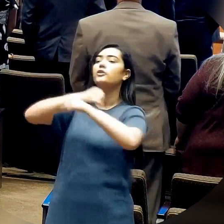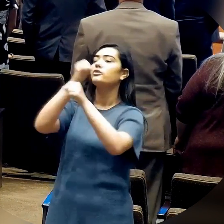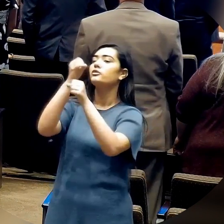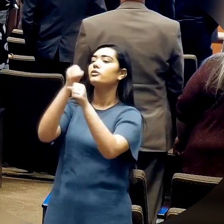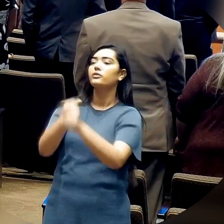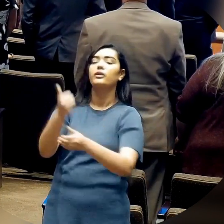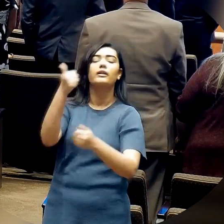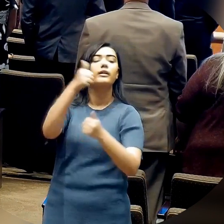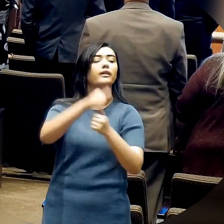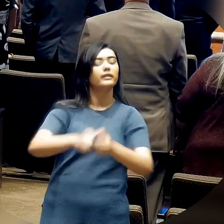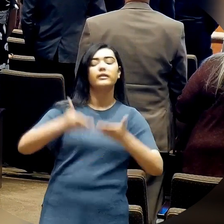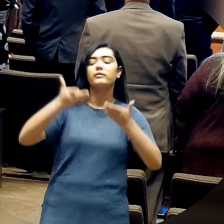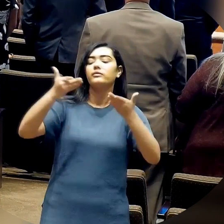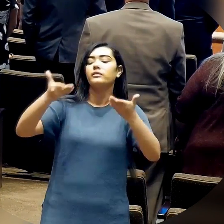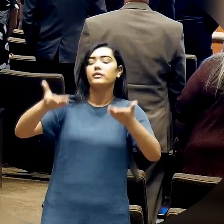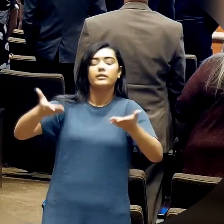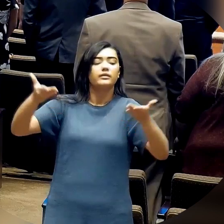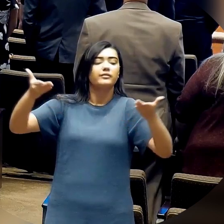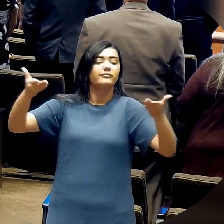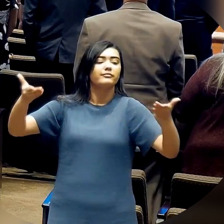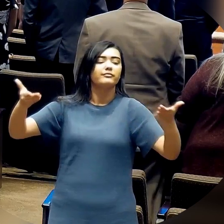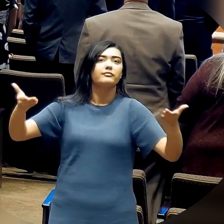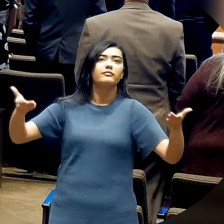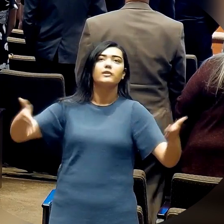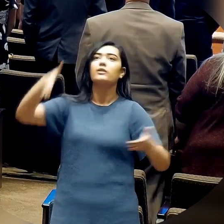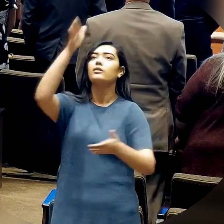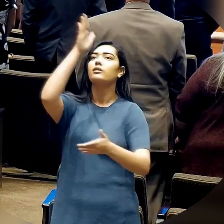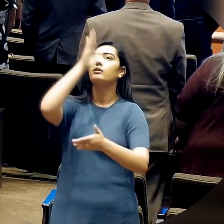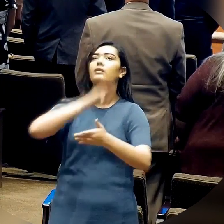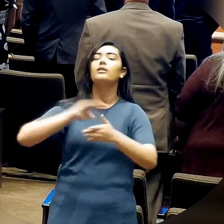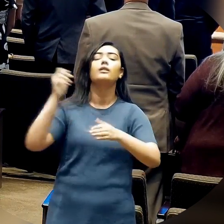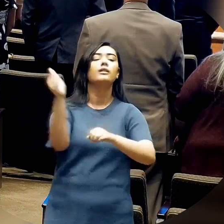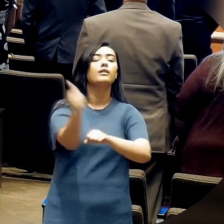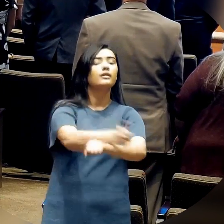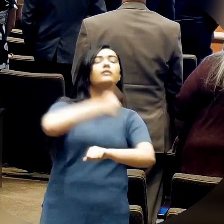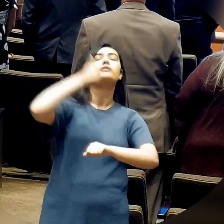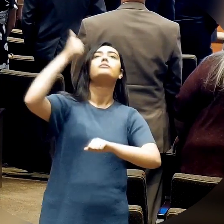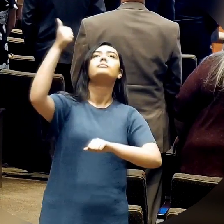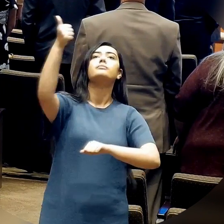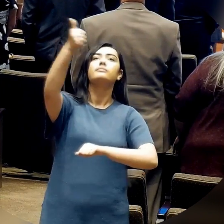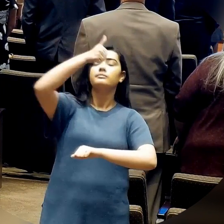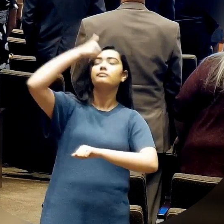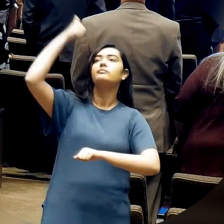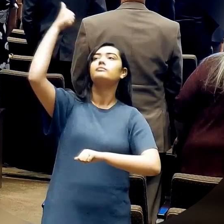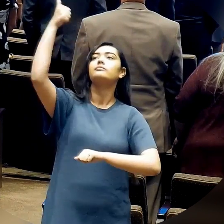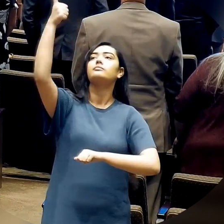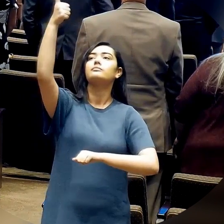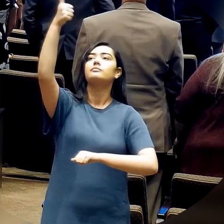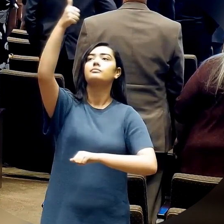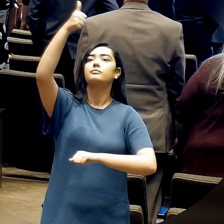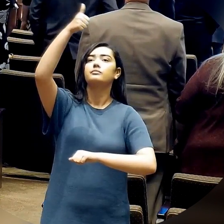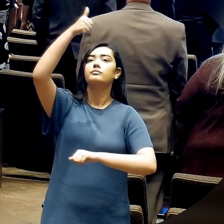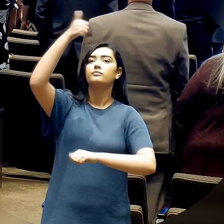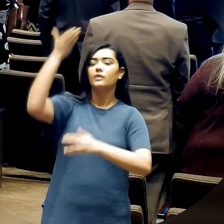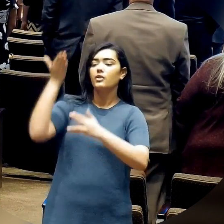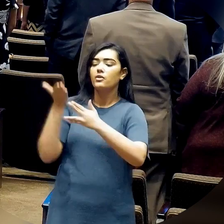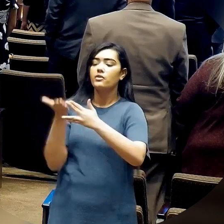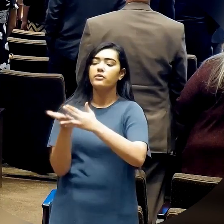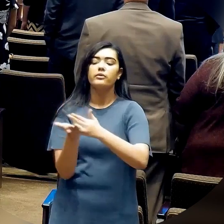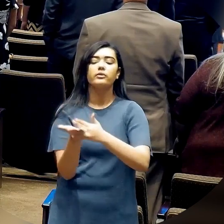God Almighty, through your Holy Spirit,